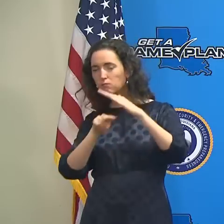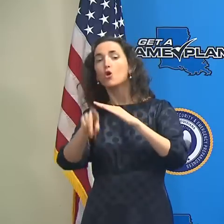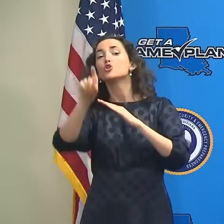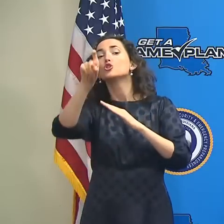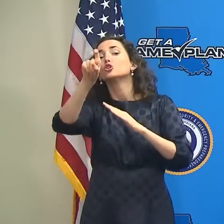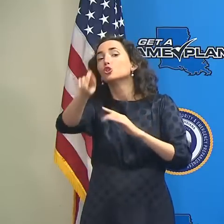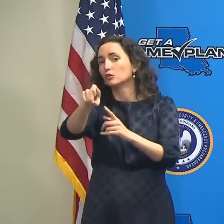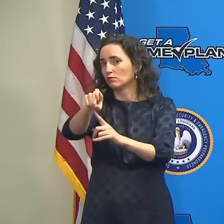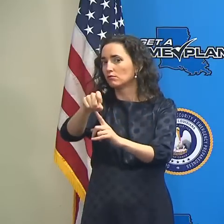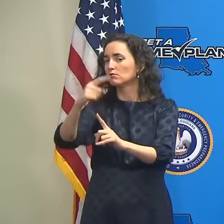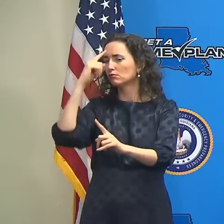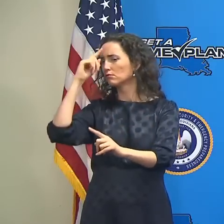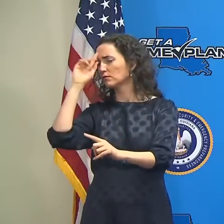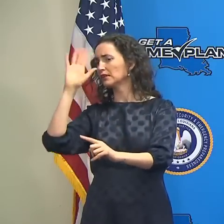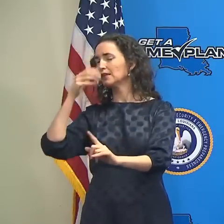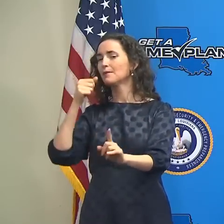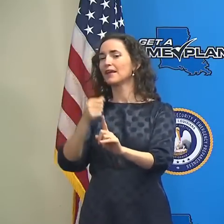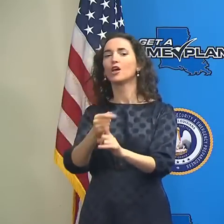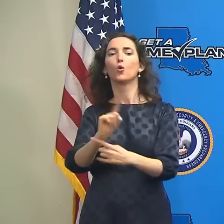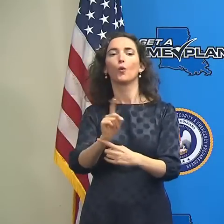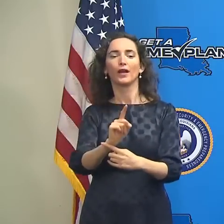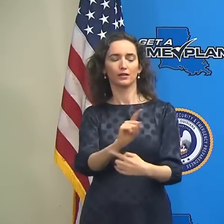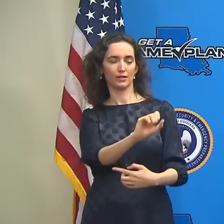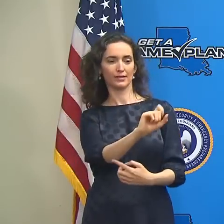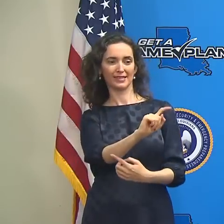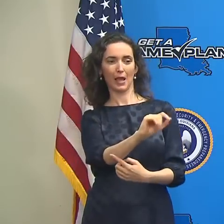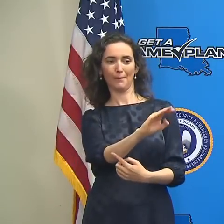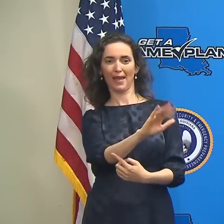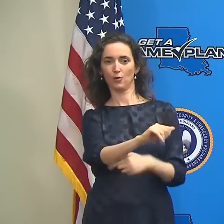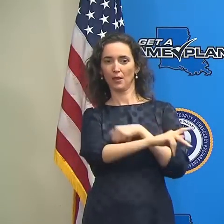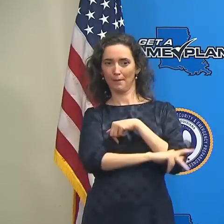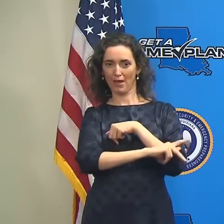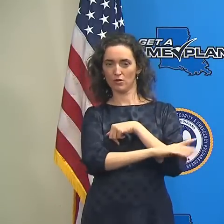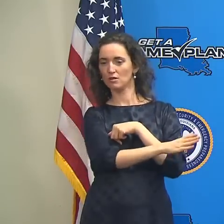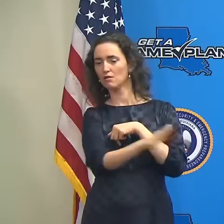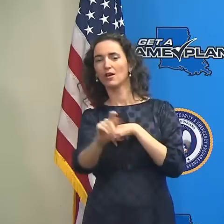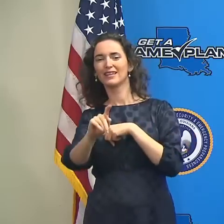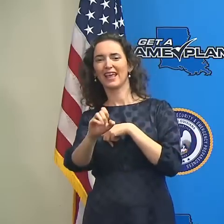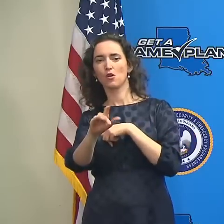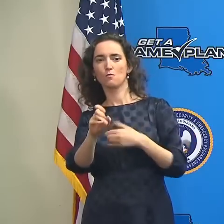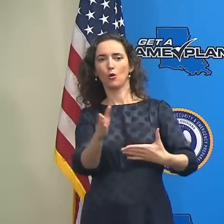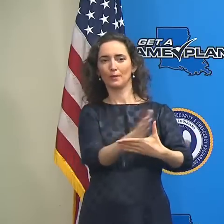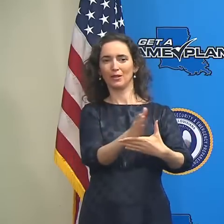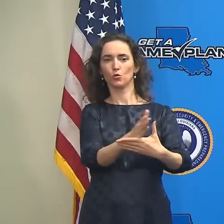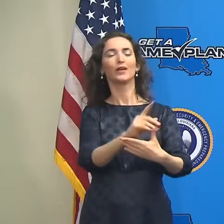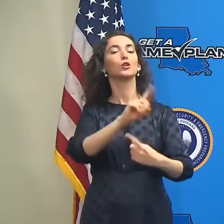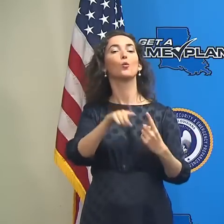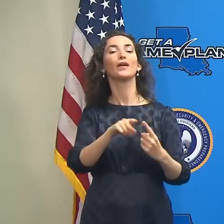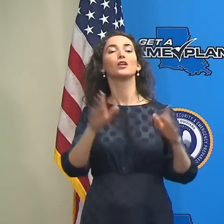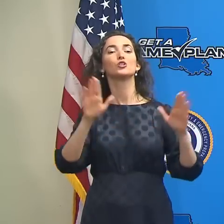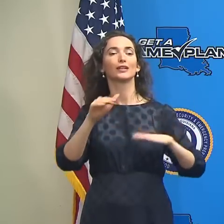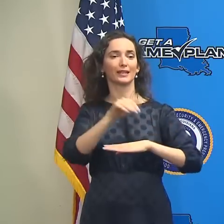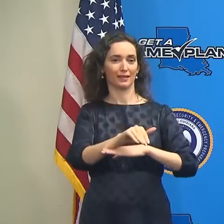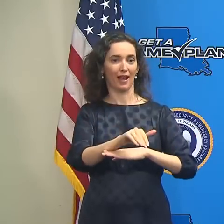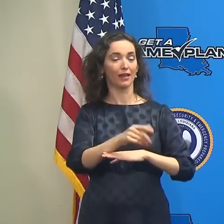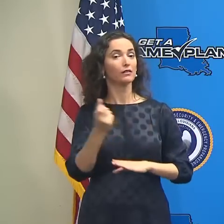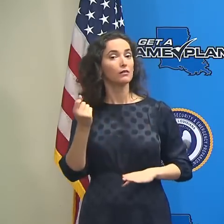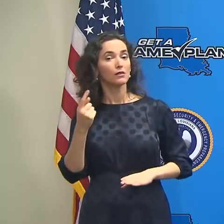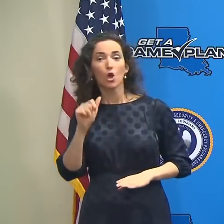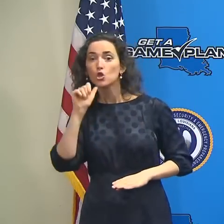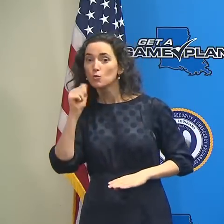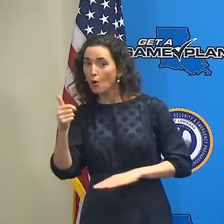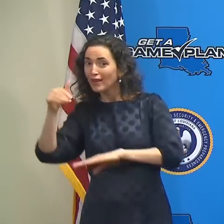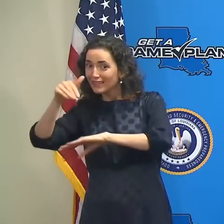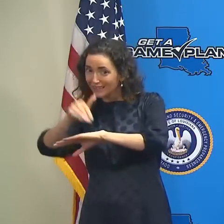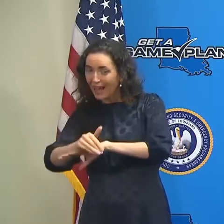between Terrebonne and St. Mary Parishes on Sunday evening. By tomorrow night, tropical storm-force